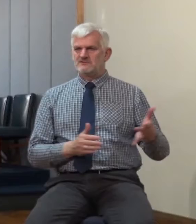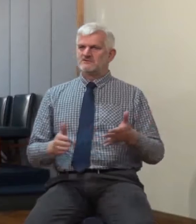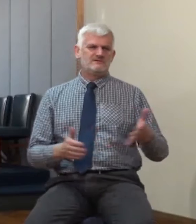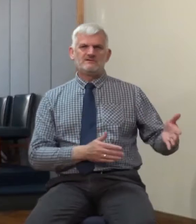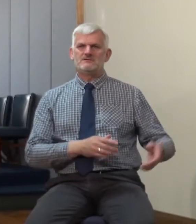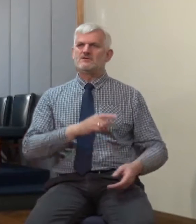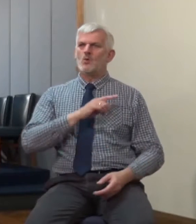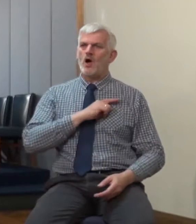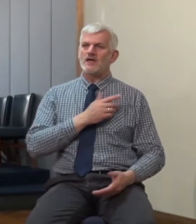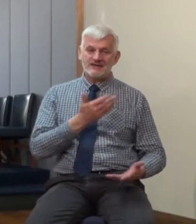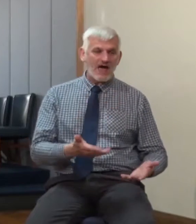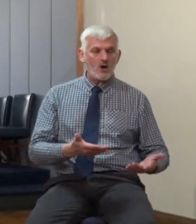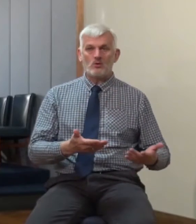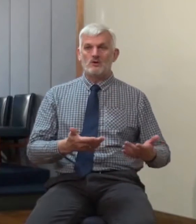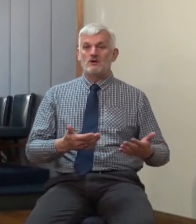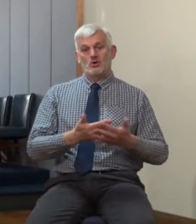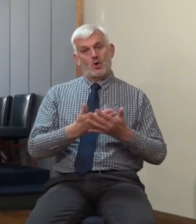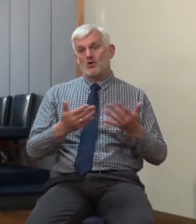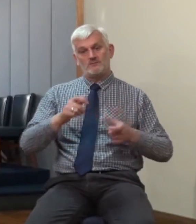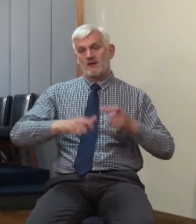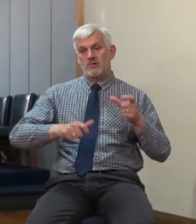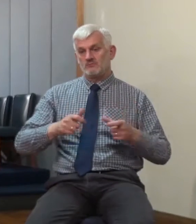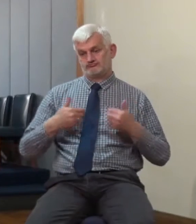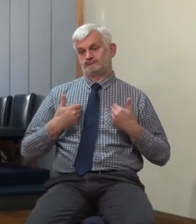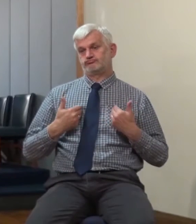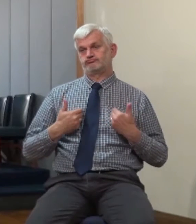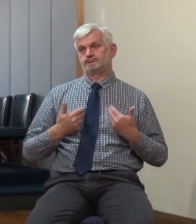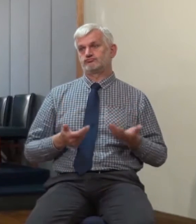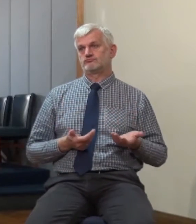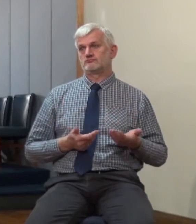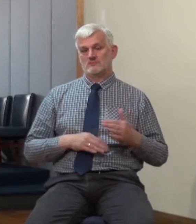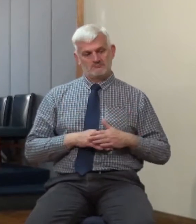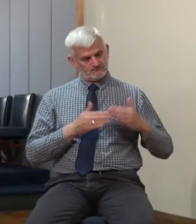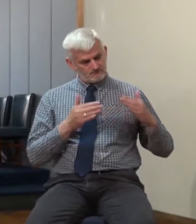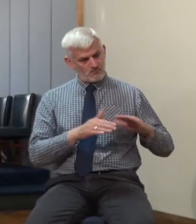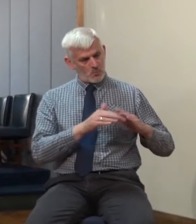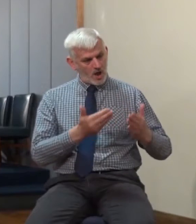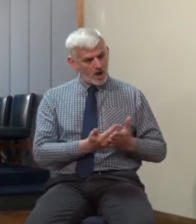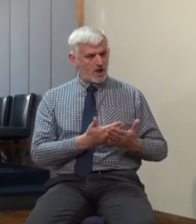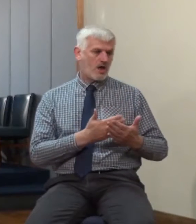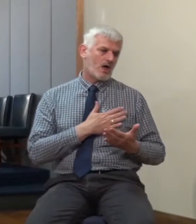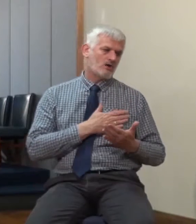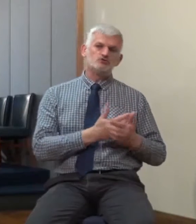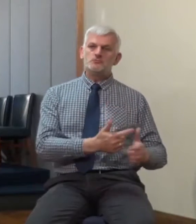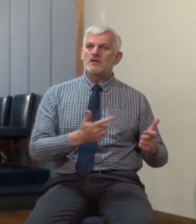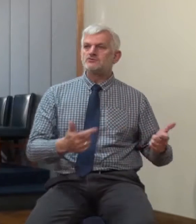comforts and luxuries. And Christian people get tied up with them and overhauled by them. And yes, it is a great